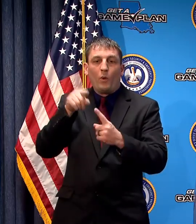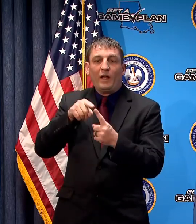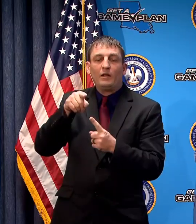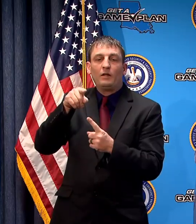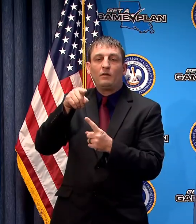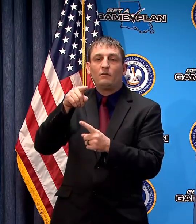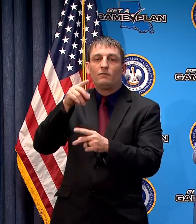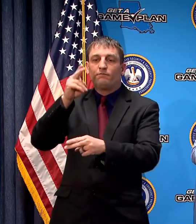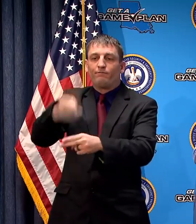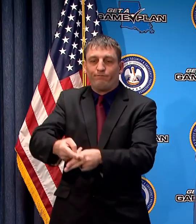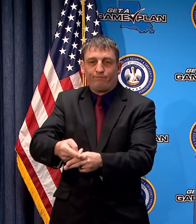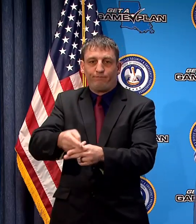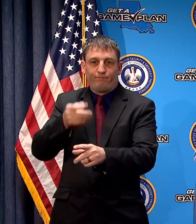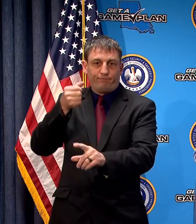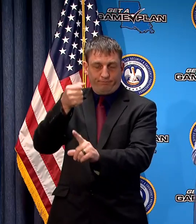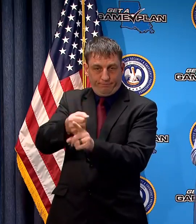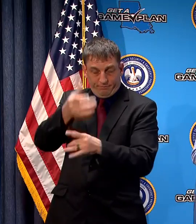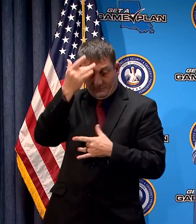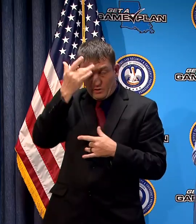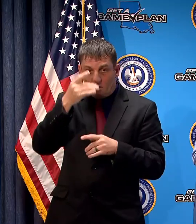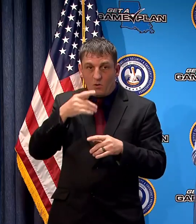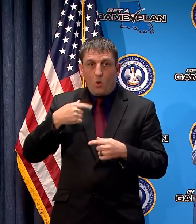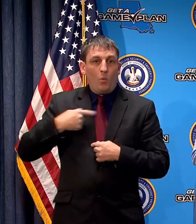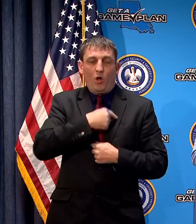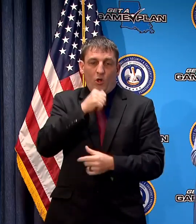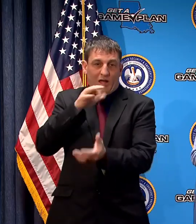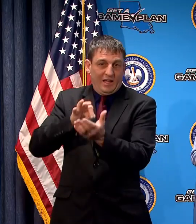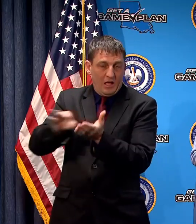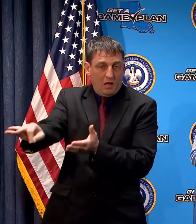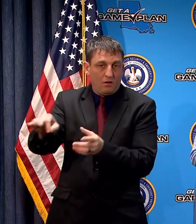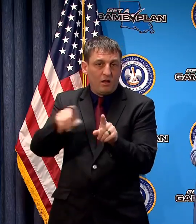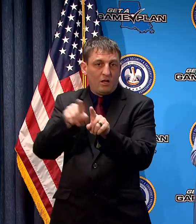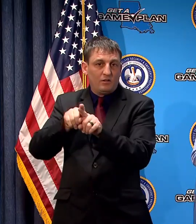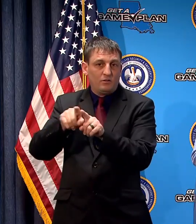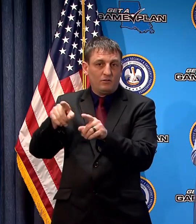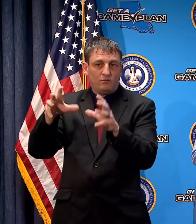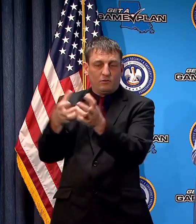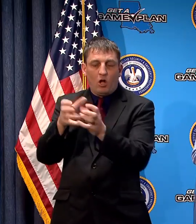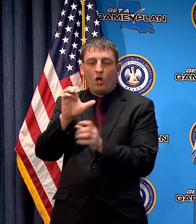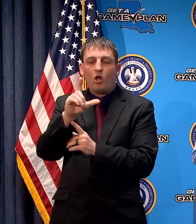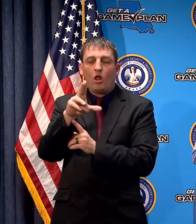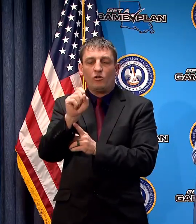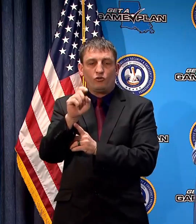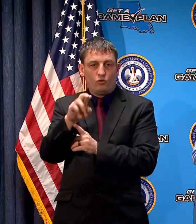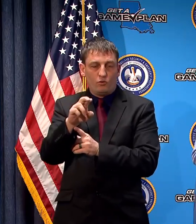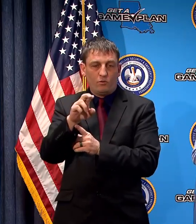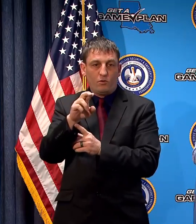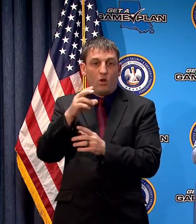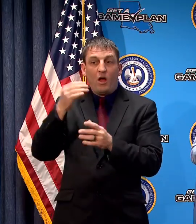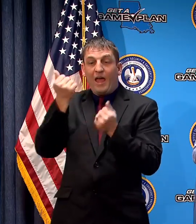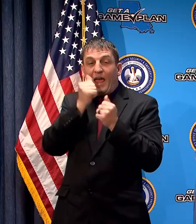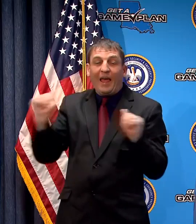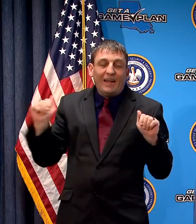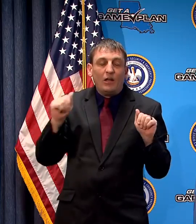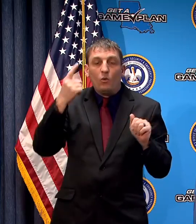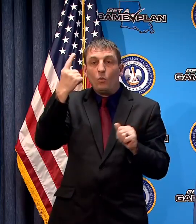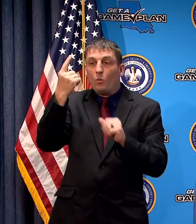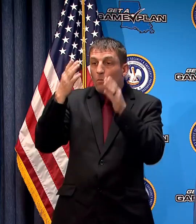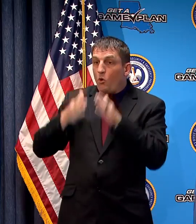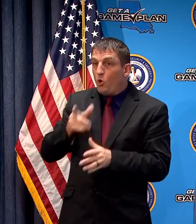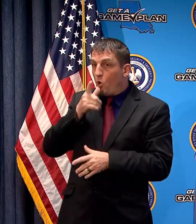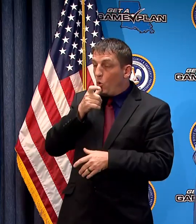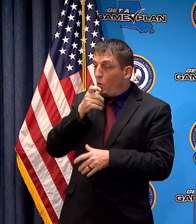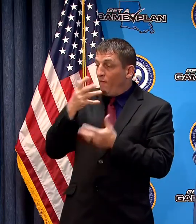until we have multiple cases there but what I can tell you is that my team anytime somebody is identified as having been in a nursing home has a special team